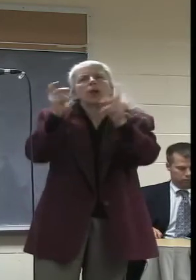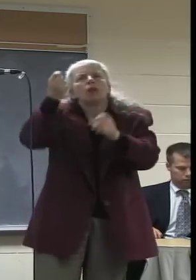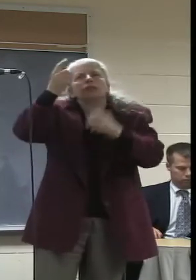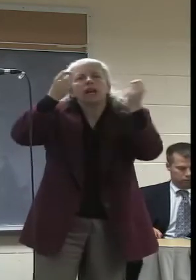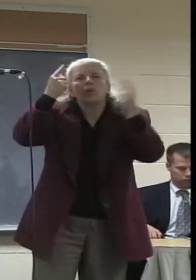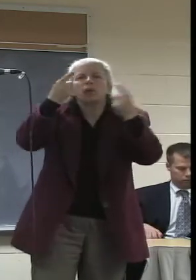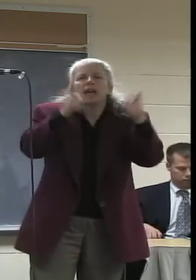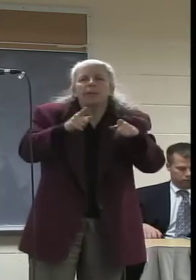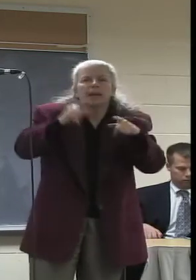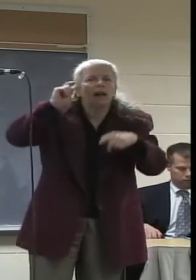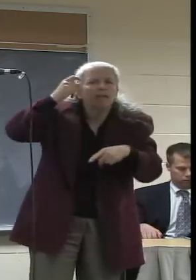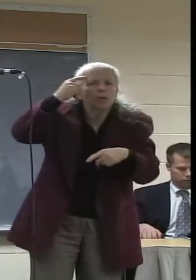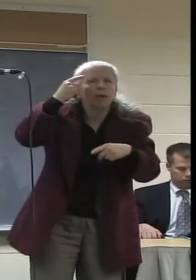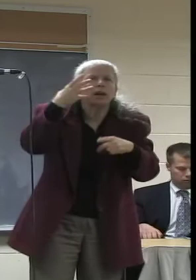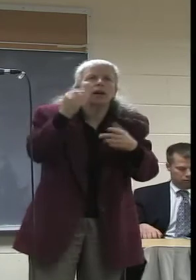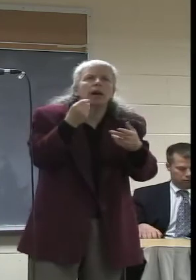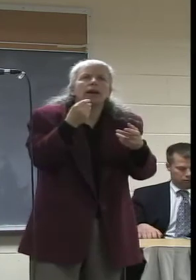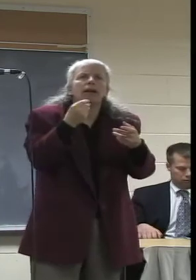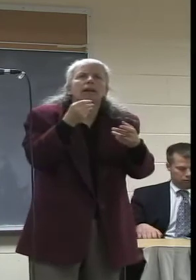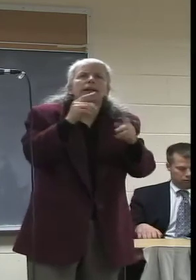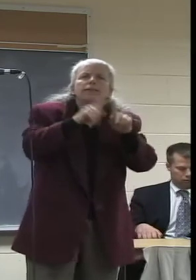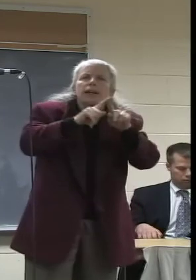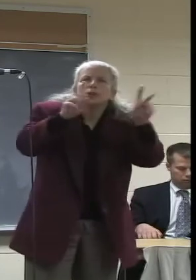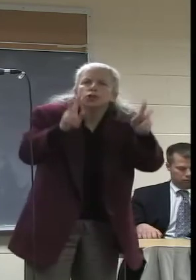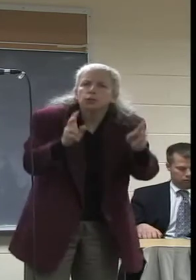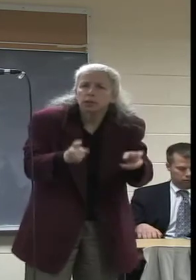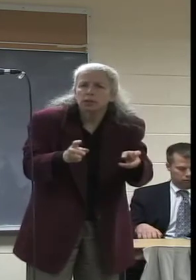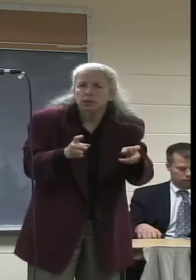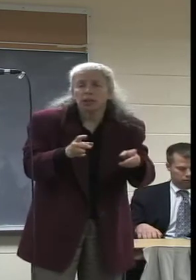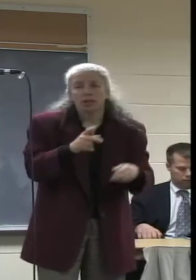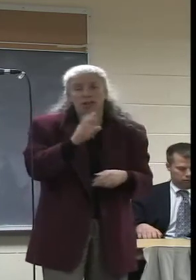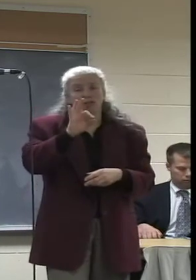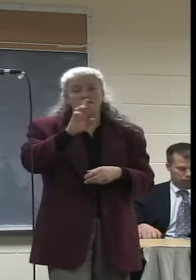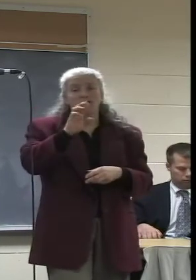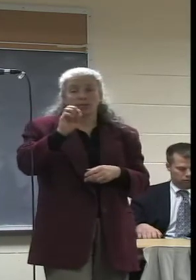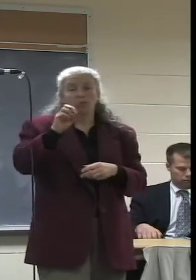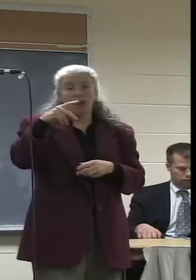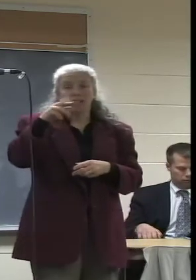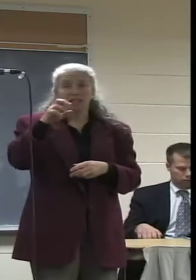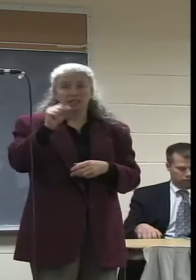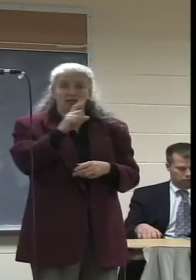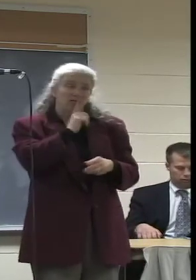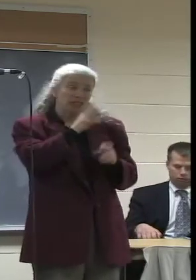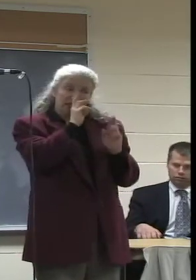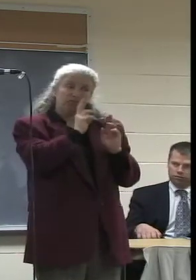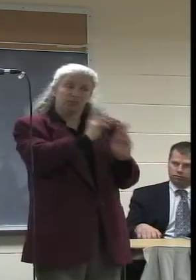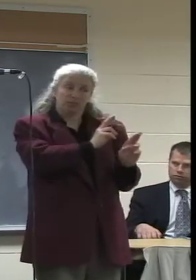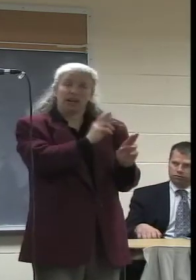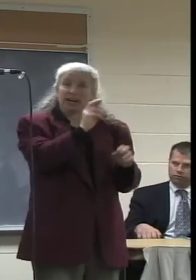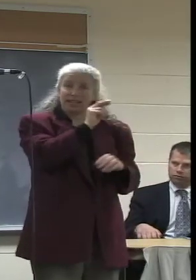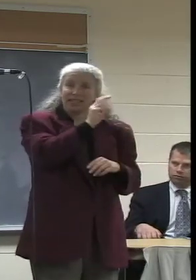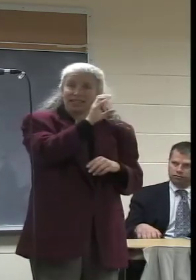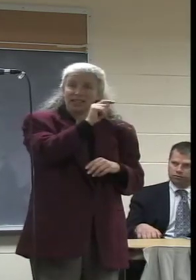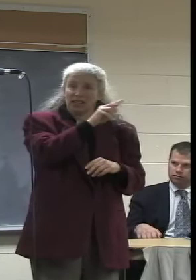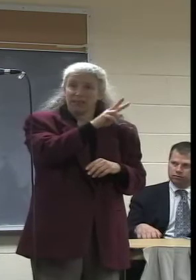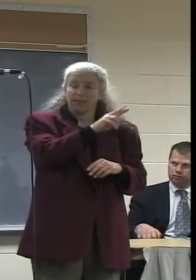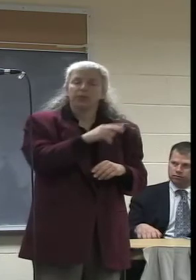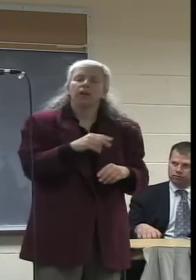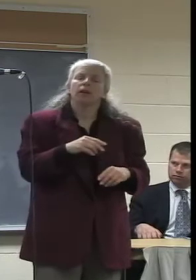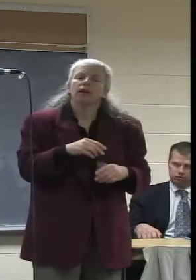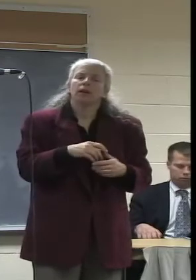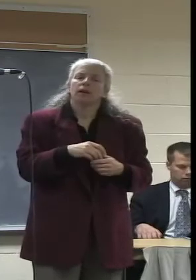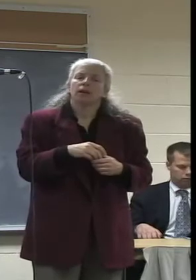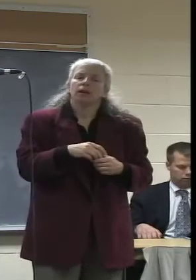NCTV is a great ally in our work and is very well respected in the national media movement. Moreover, at Free Press, we have seen